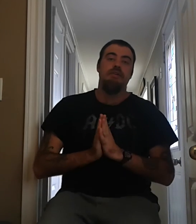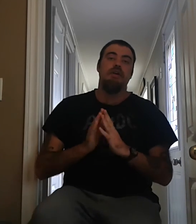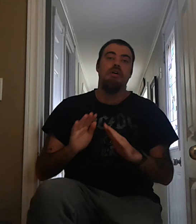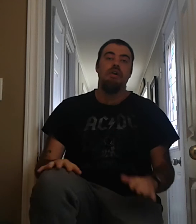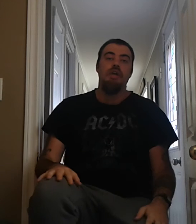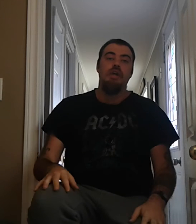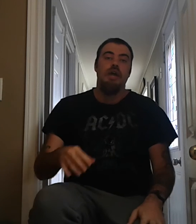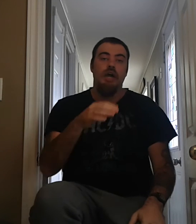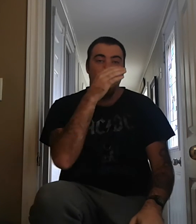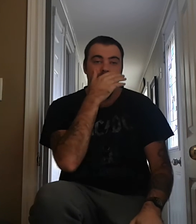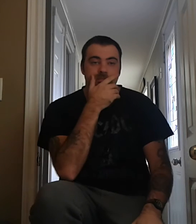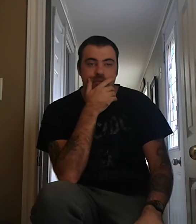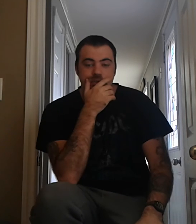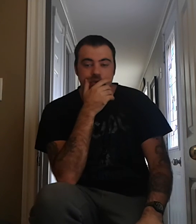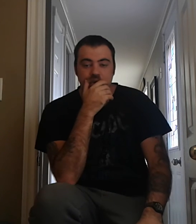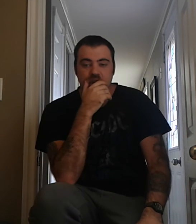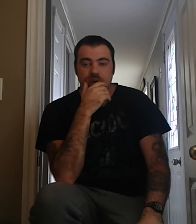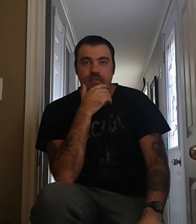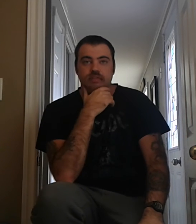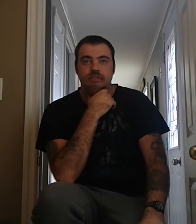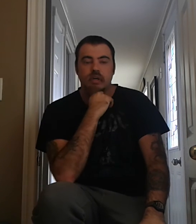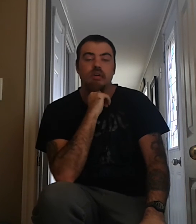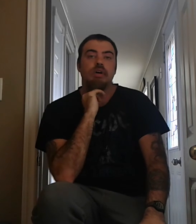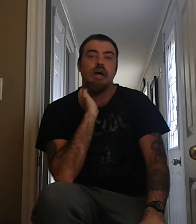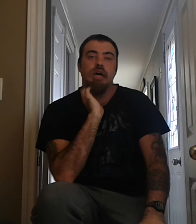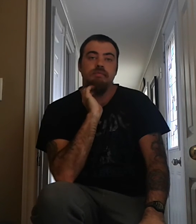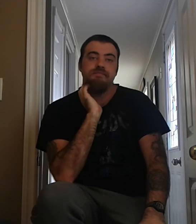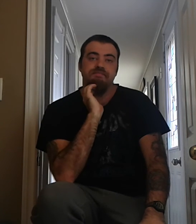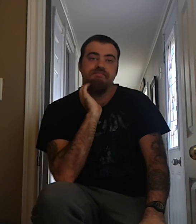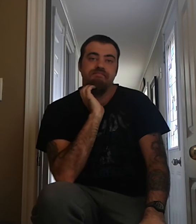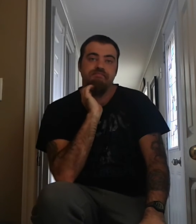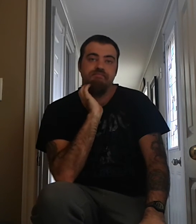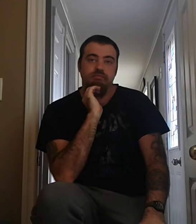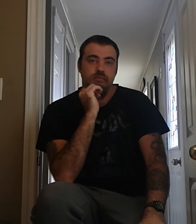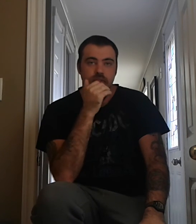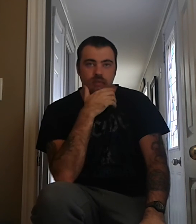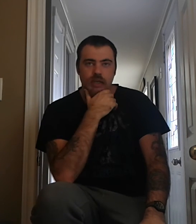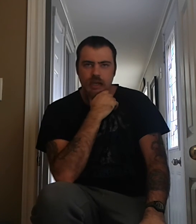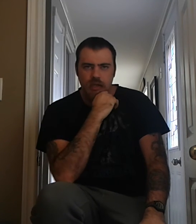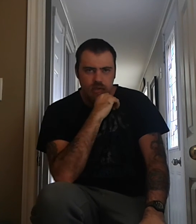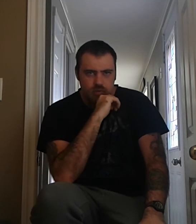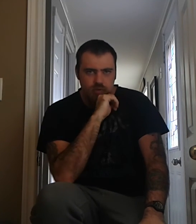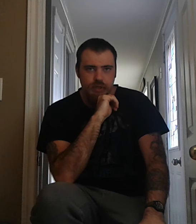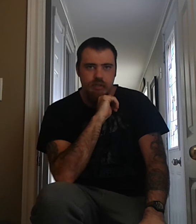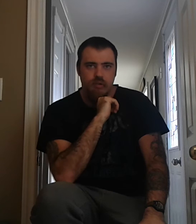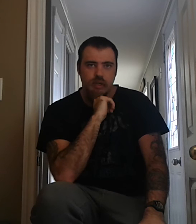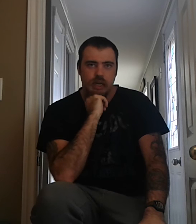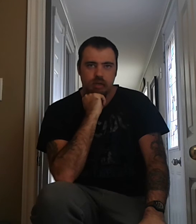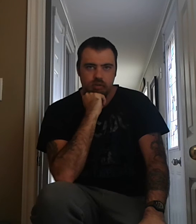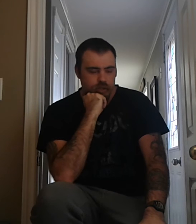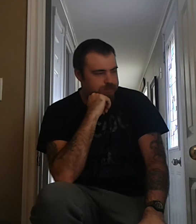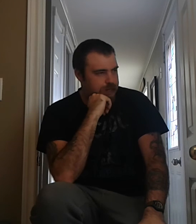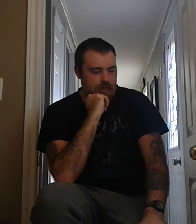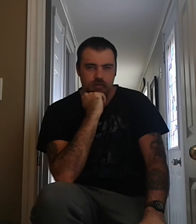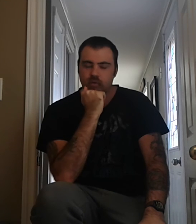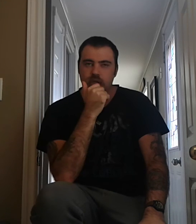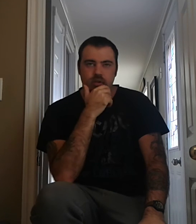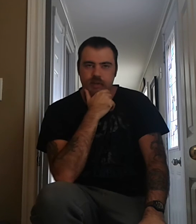below. Um, so, um, but yeah, great, great, great band. What a great